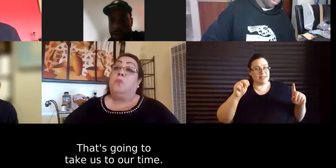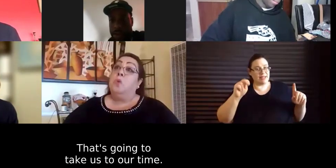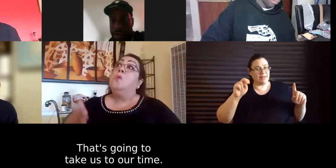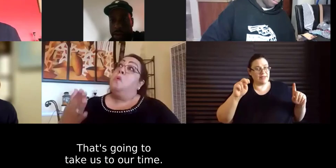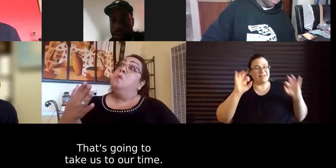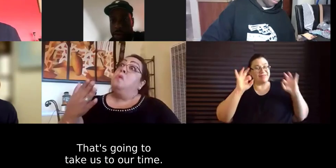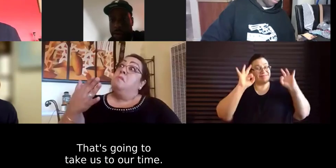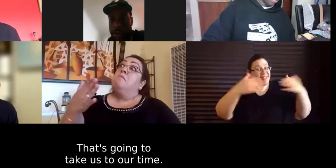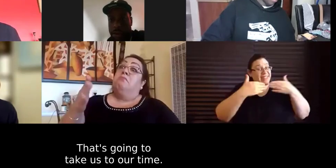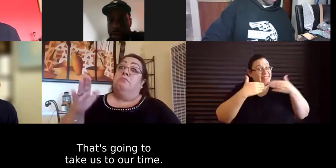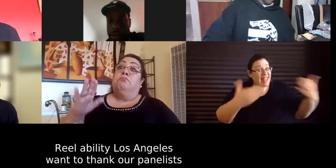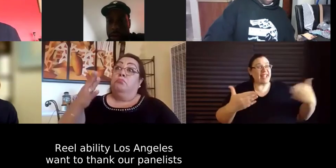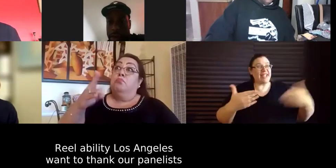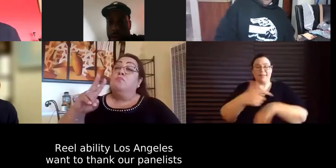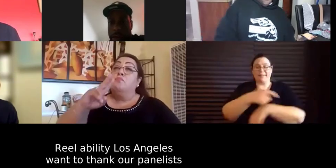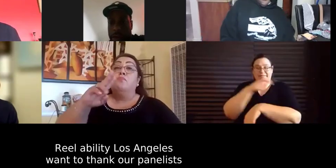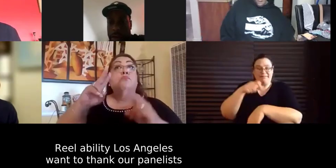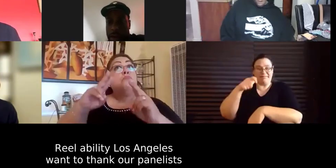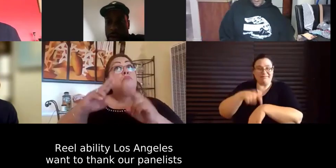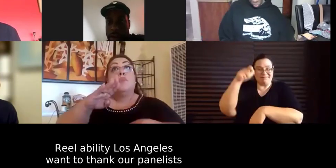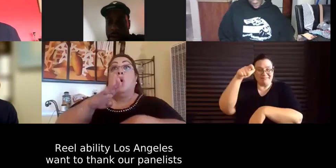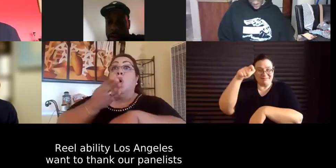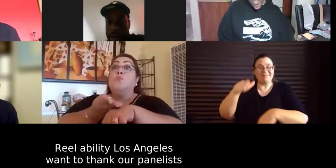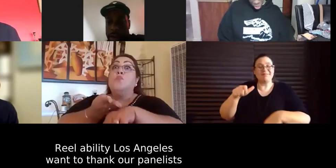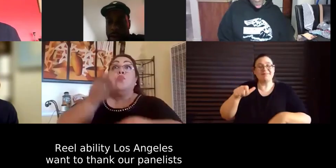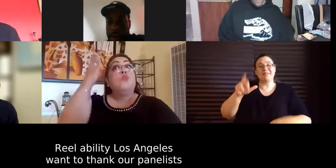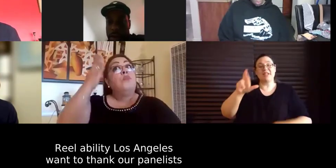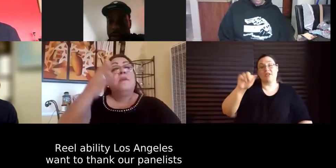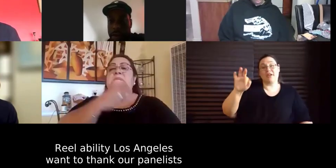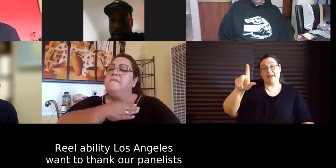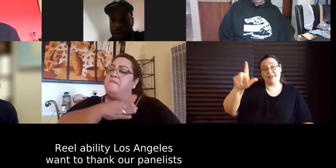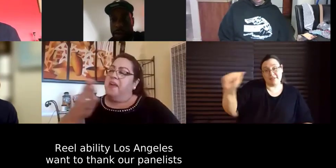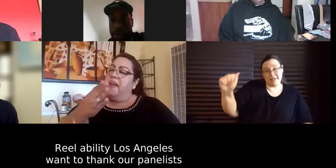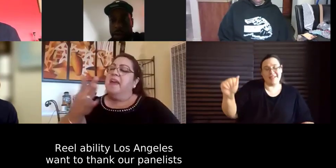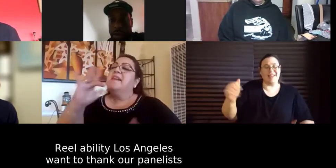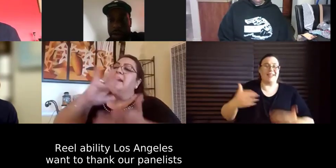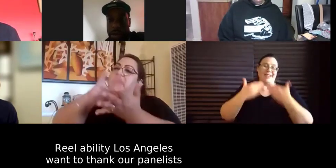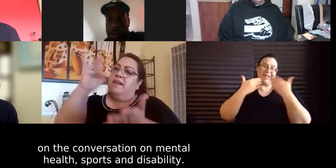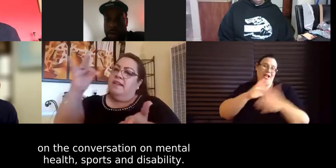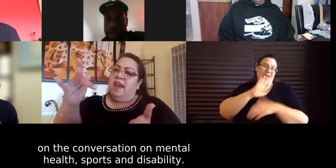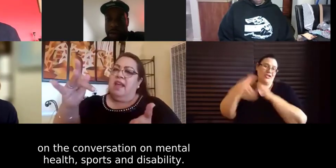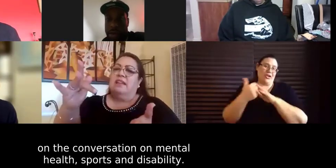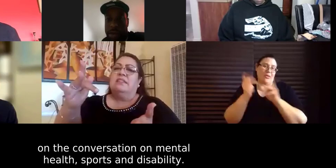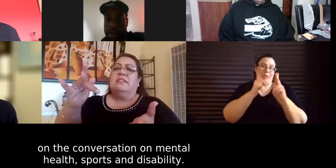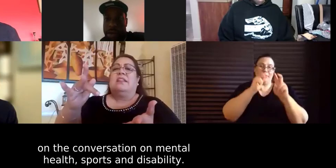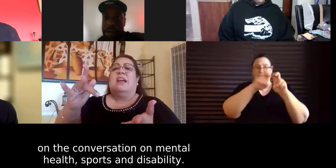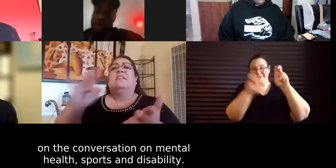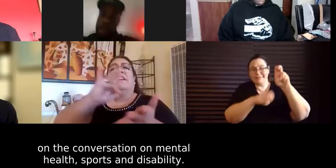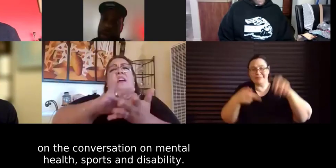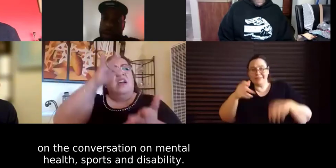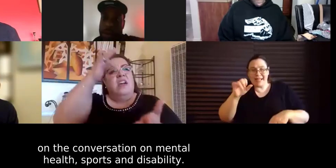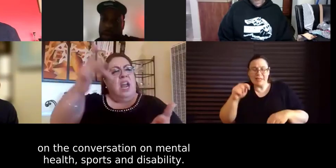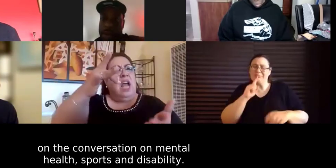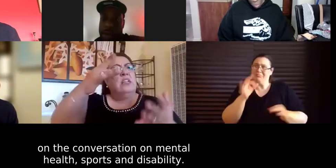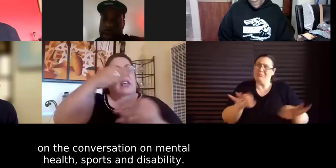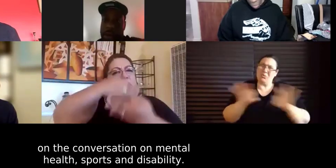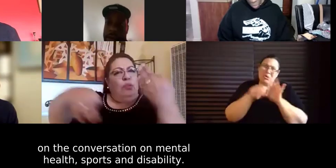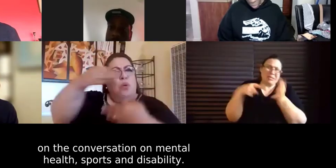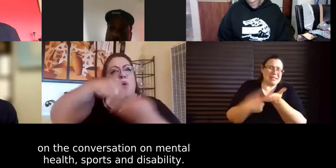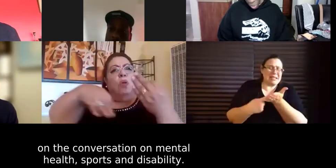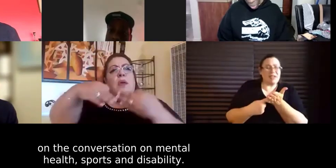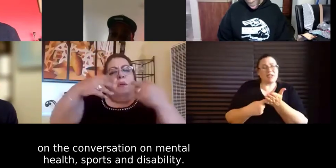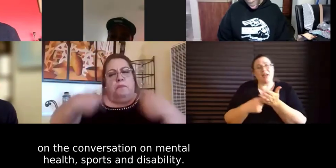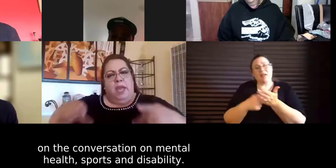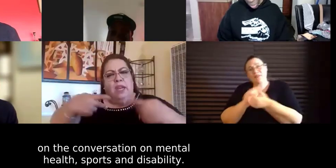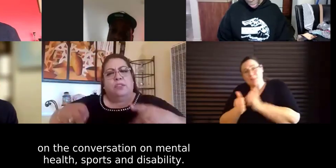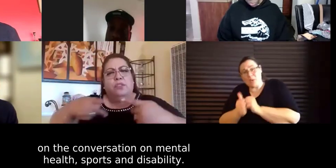us to our time so real abilities los angeles wants to thank all of our panelists for that vital discussion on sports mental health and